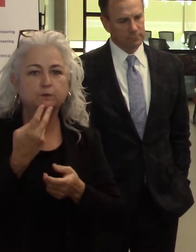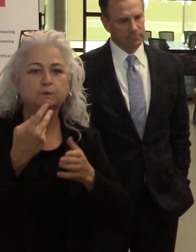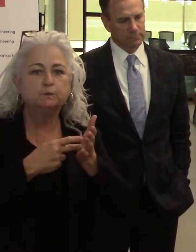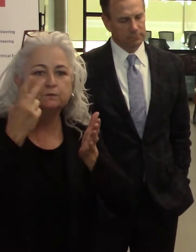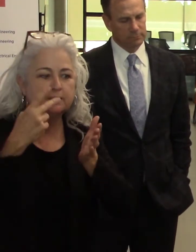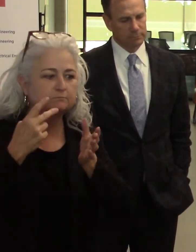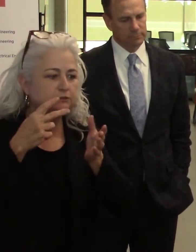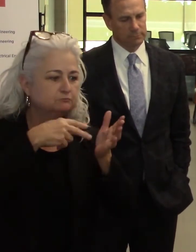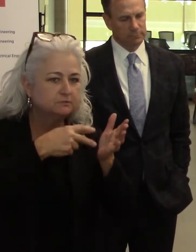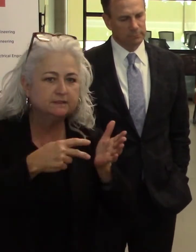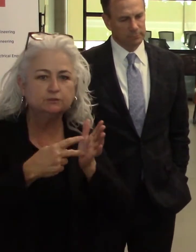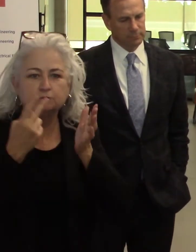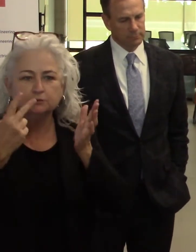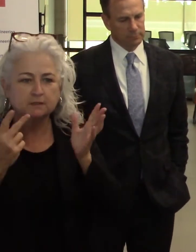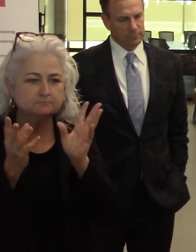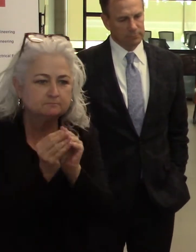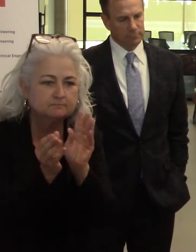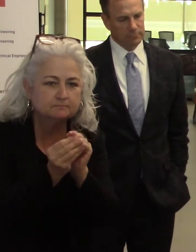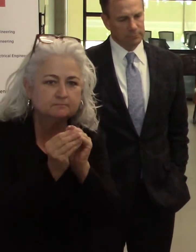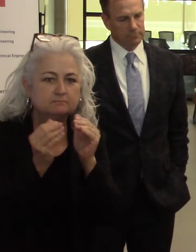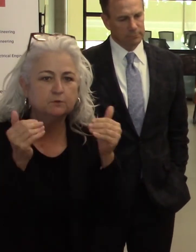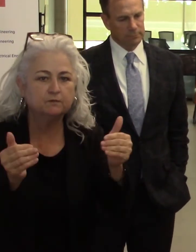is the time when we need to move quickly.